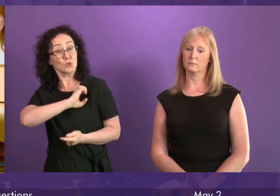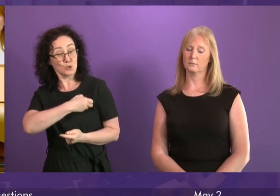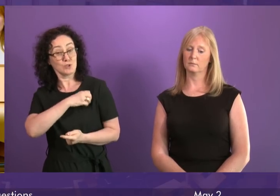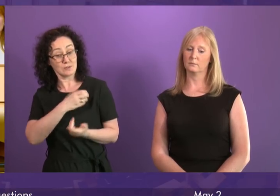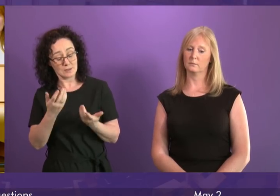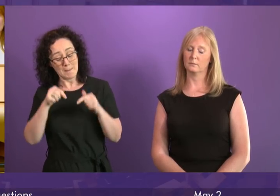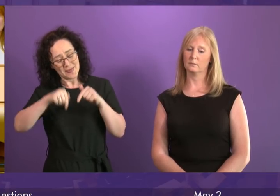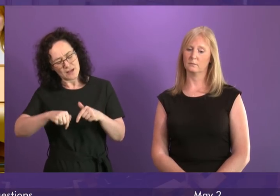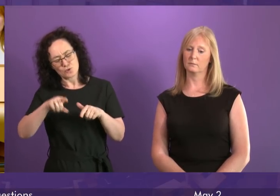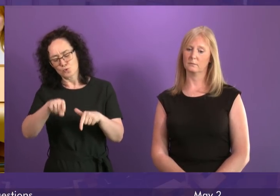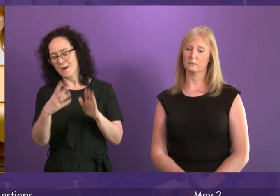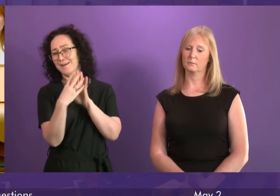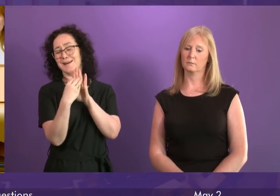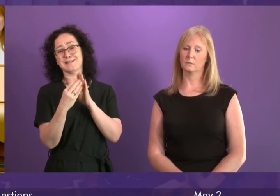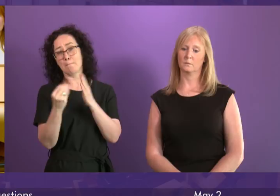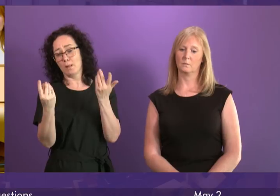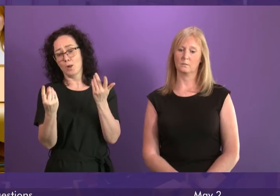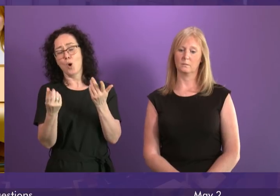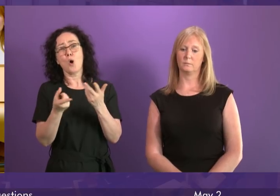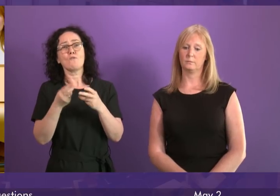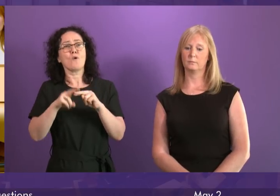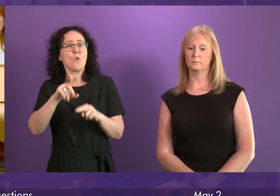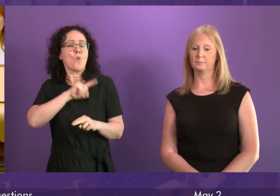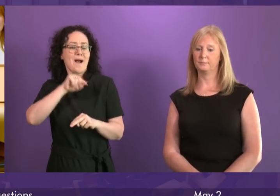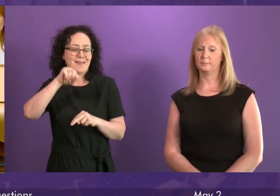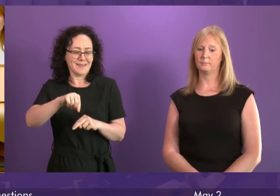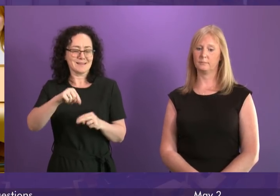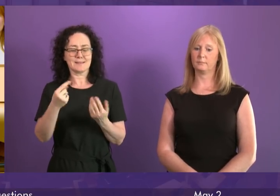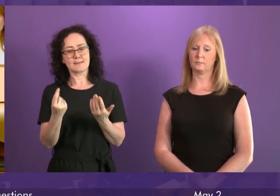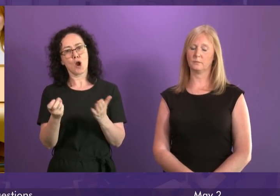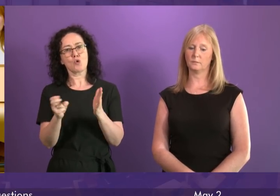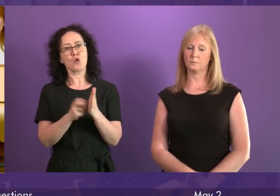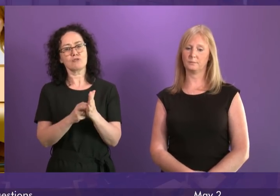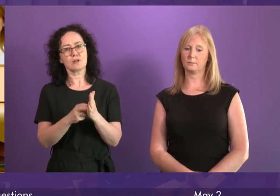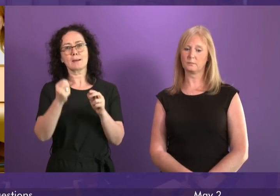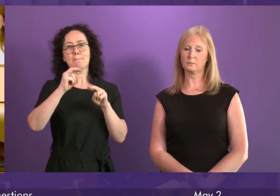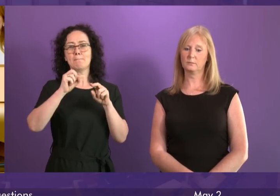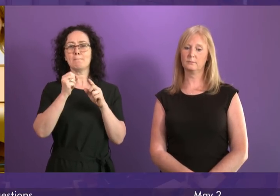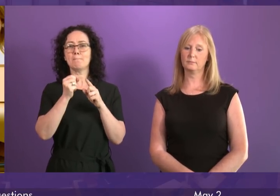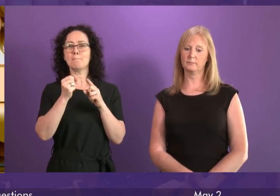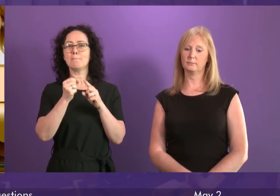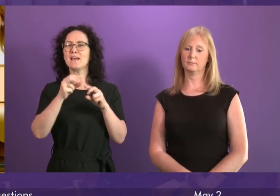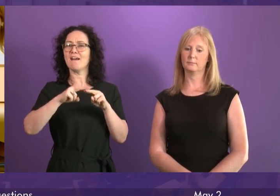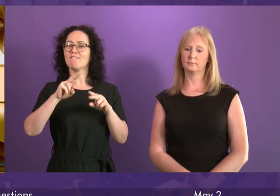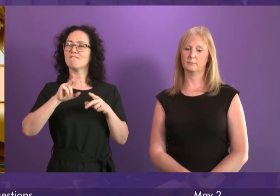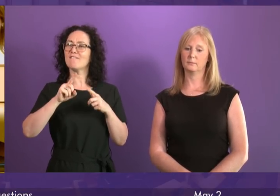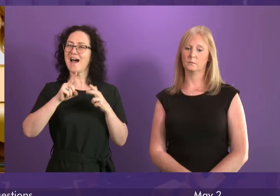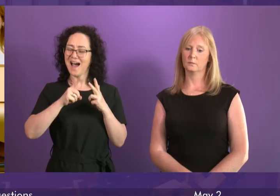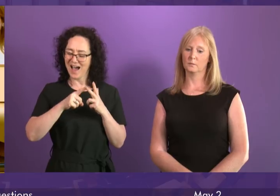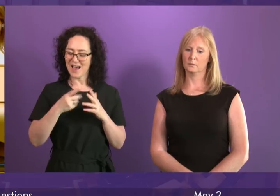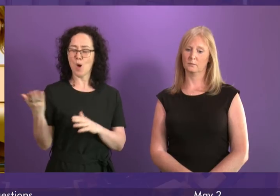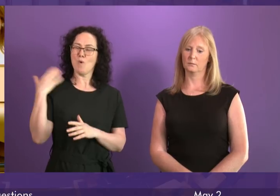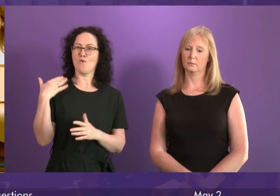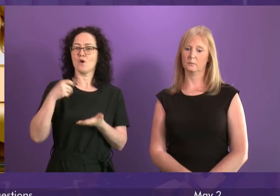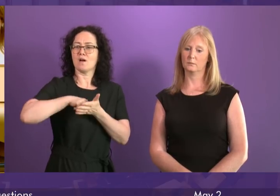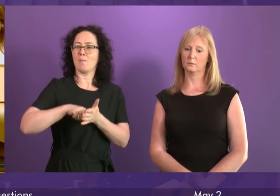example and one illustration of why the type of PFI contracts signed under previous Labour administrations were such a